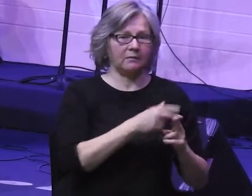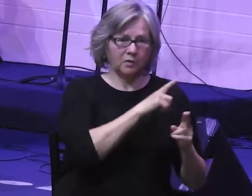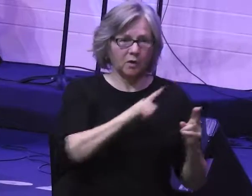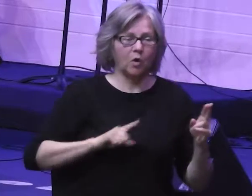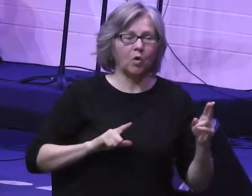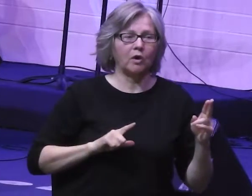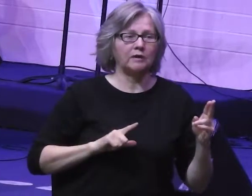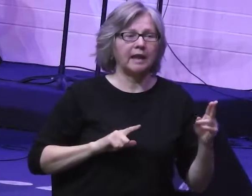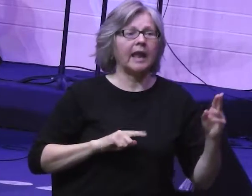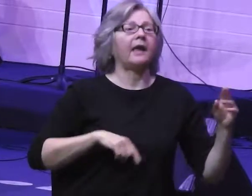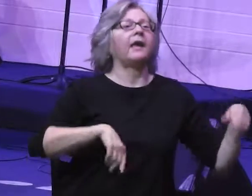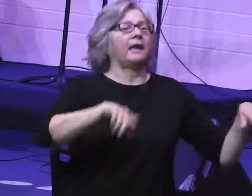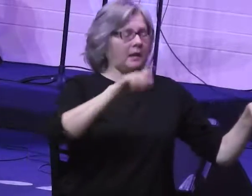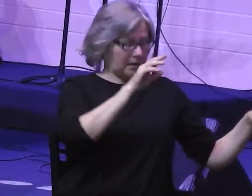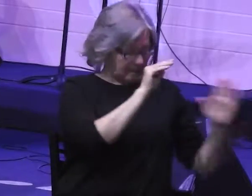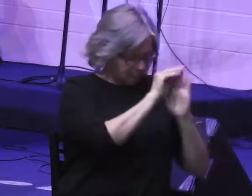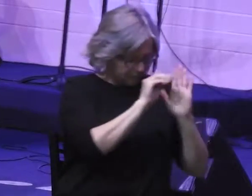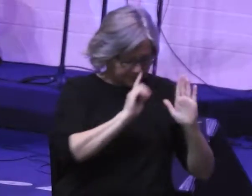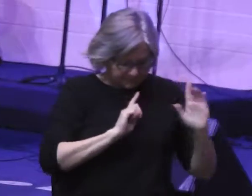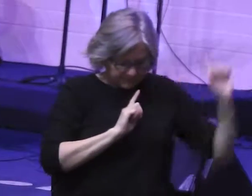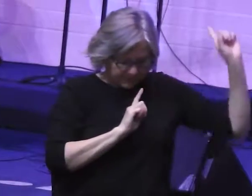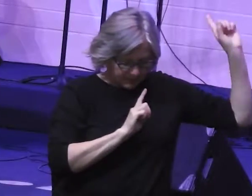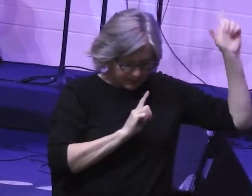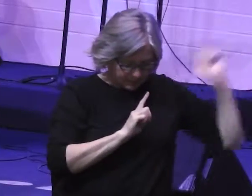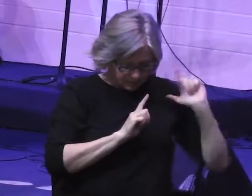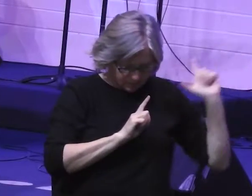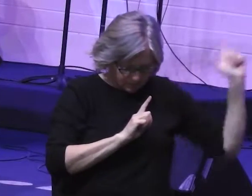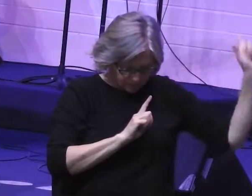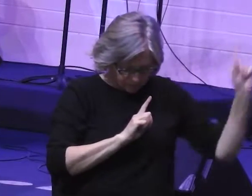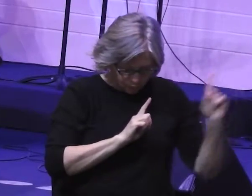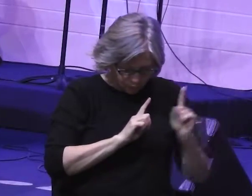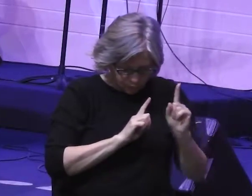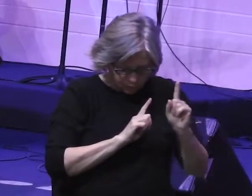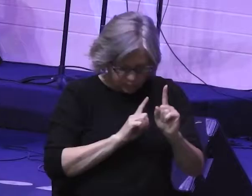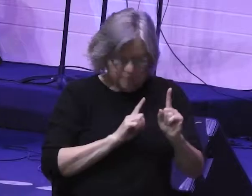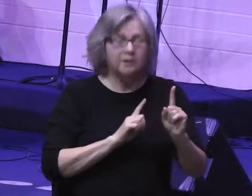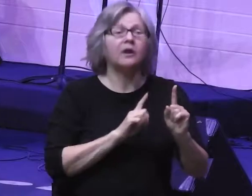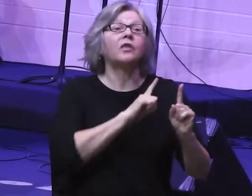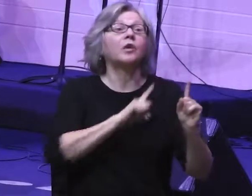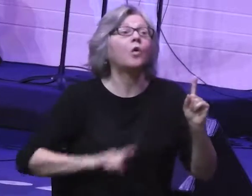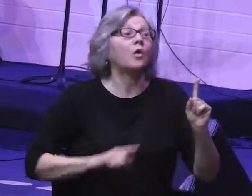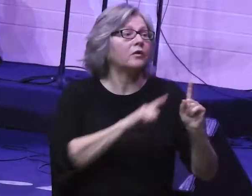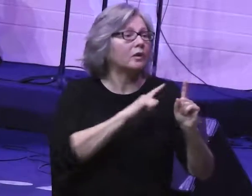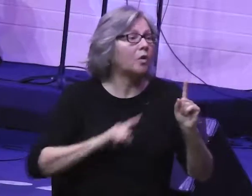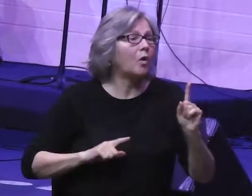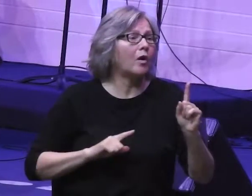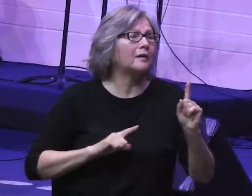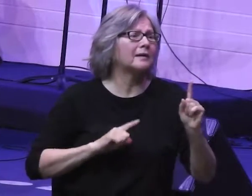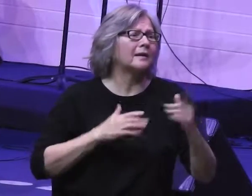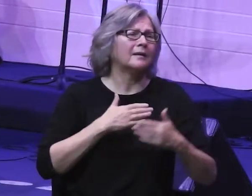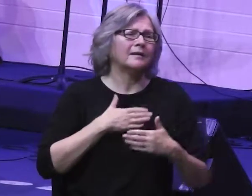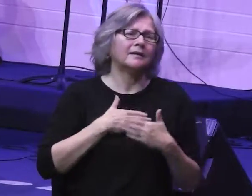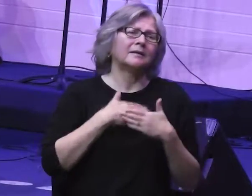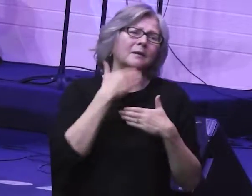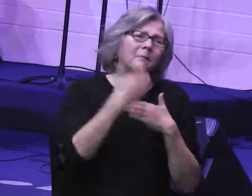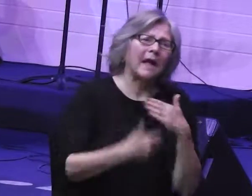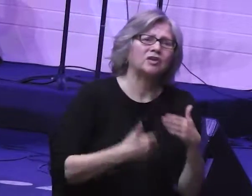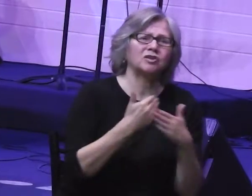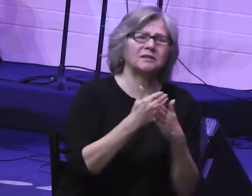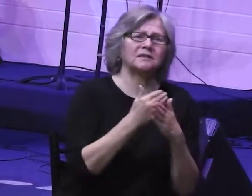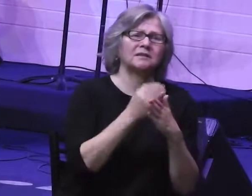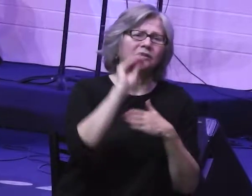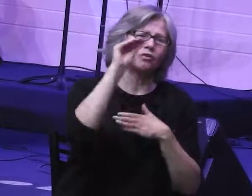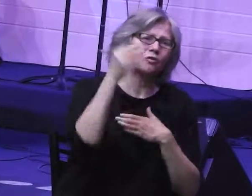And he passed in front of Moses proclaiming, the Lord, the Lord, the compassionate and gracious